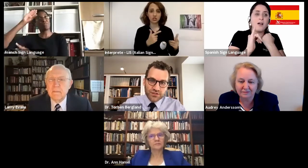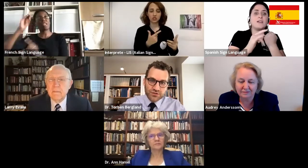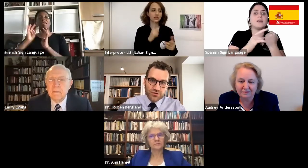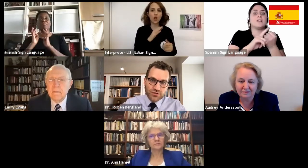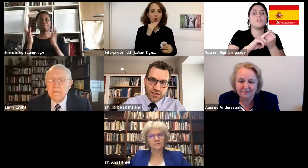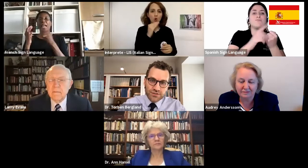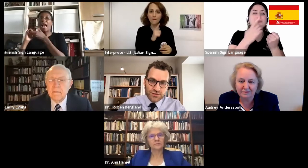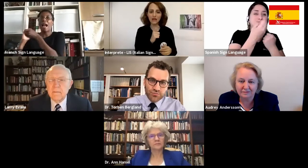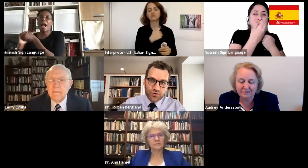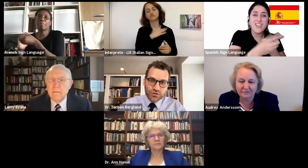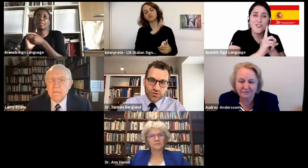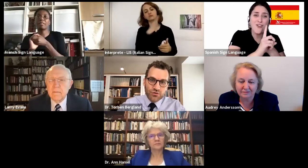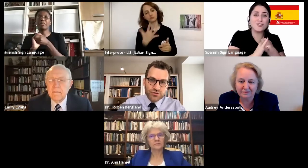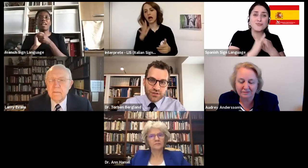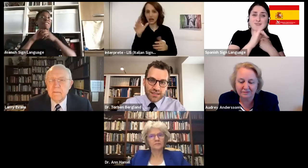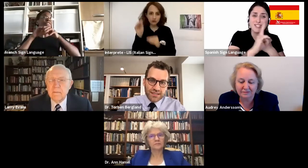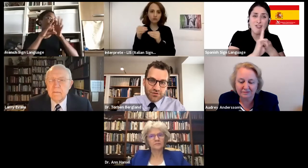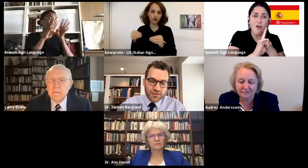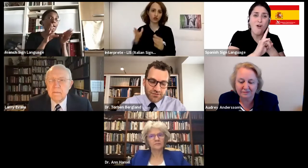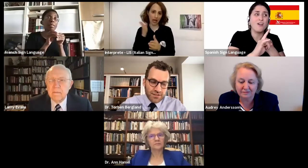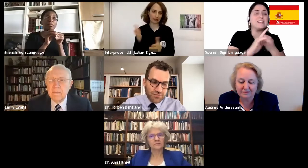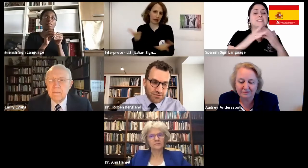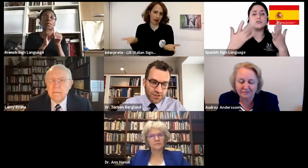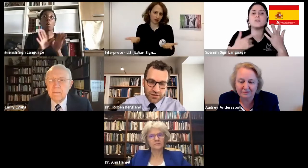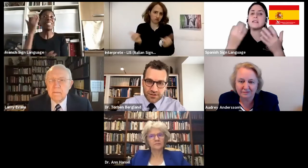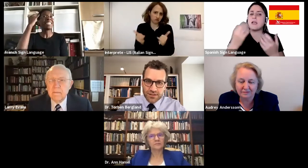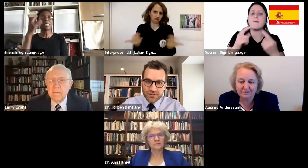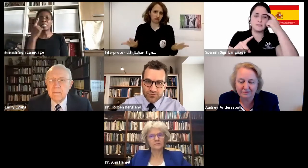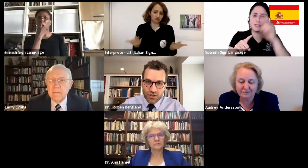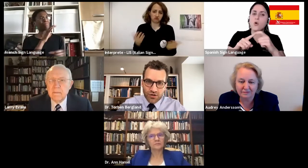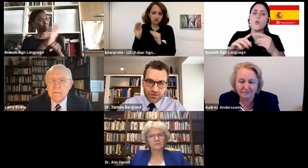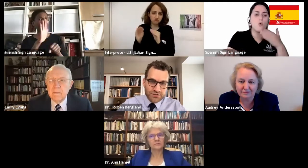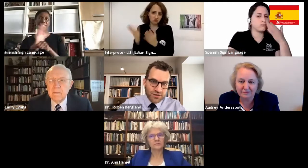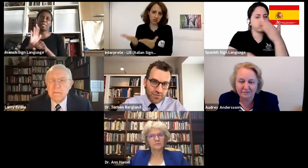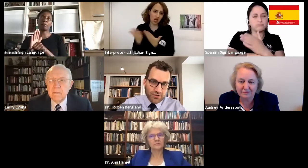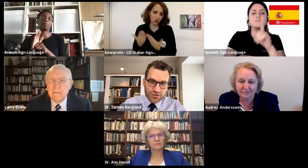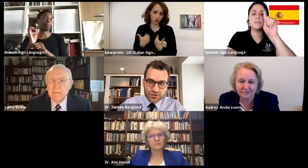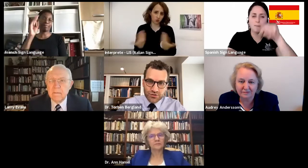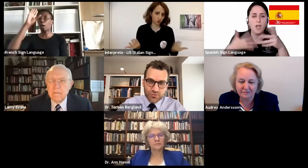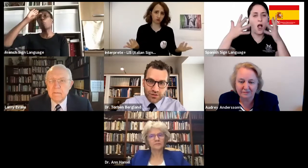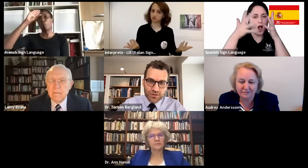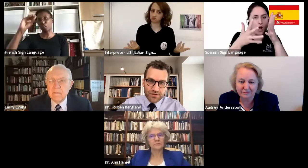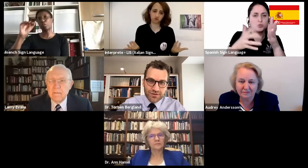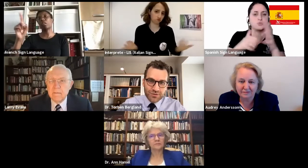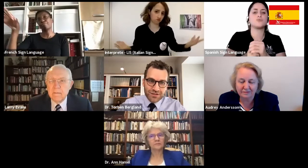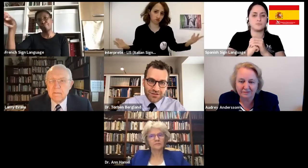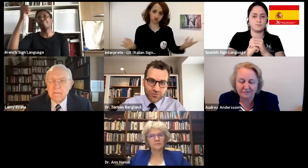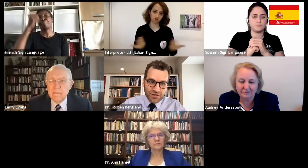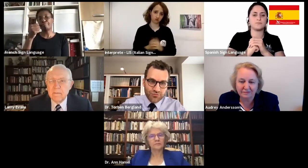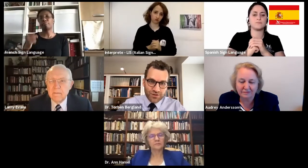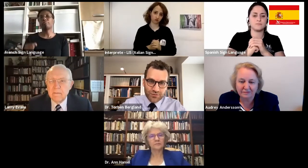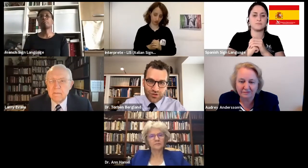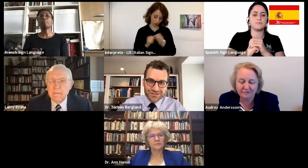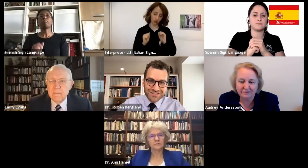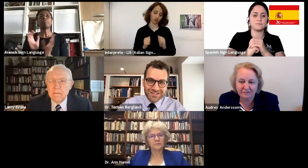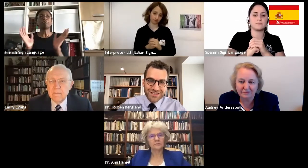seek professional counseling support. Also in that, even if there's nothing wrong, there's nothing pathological with the